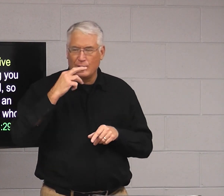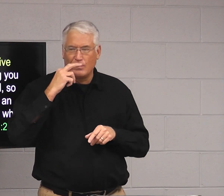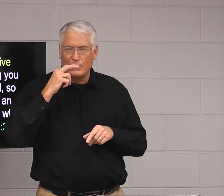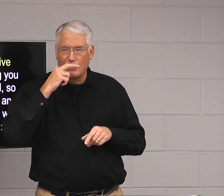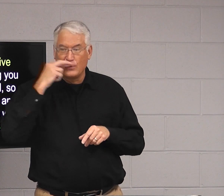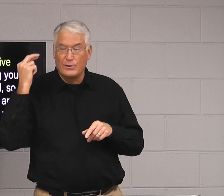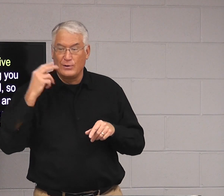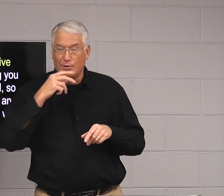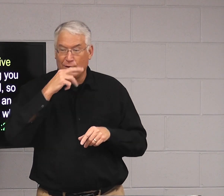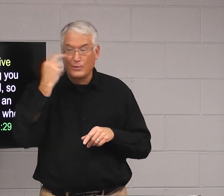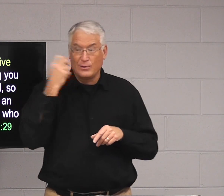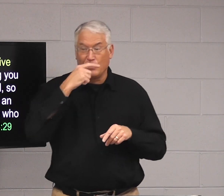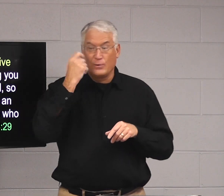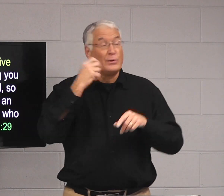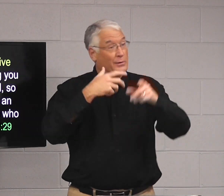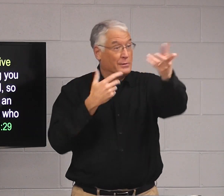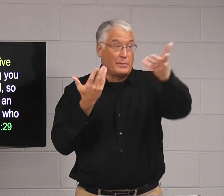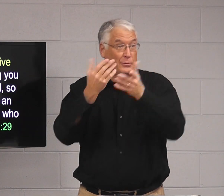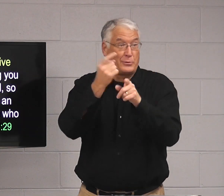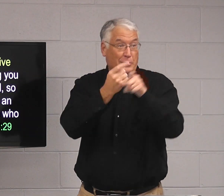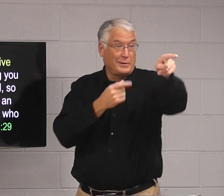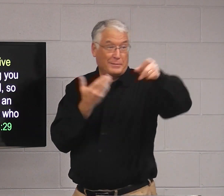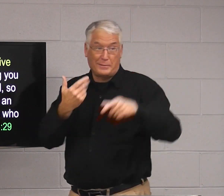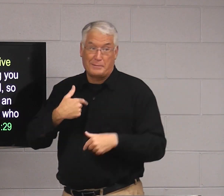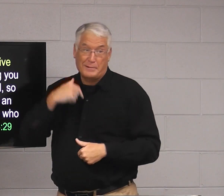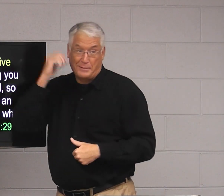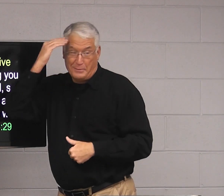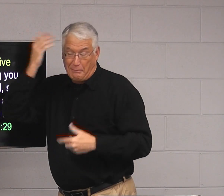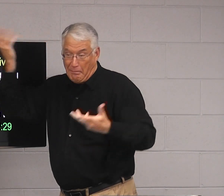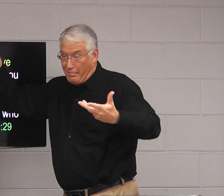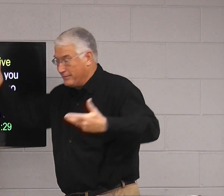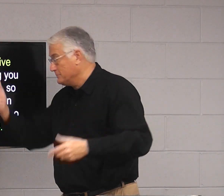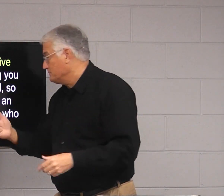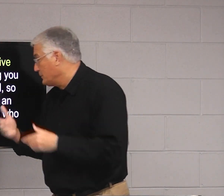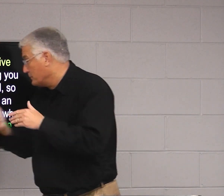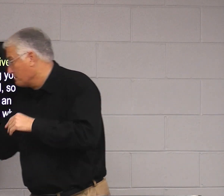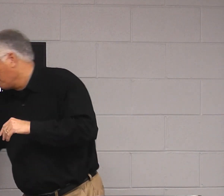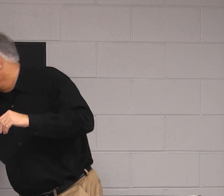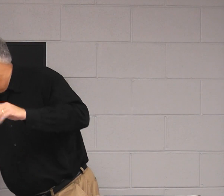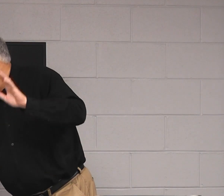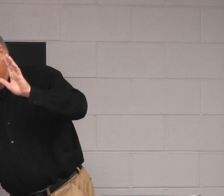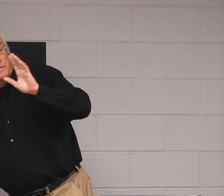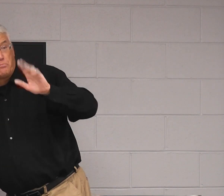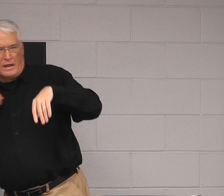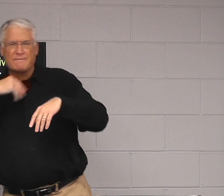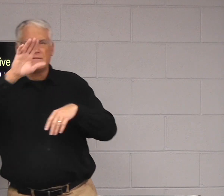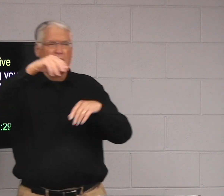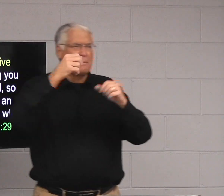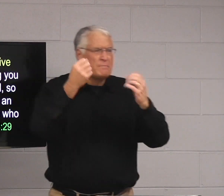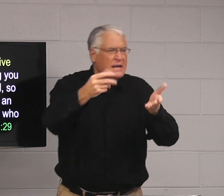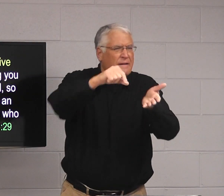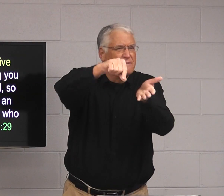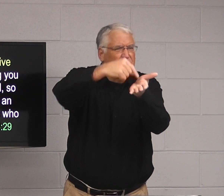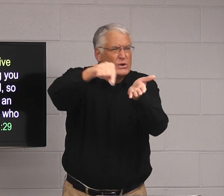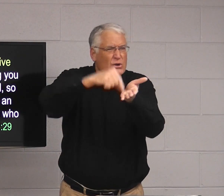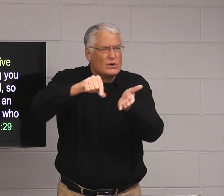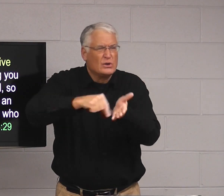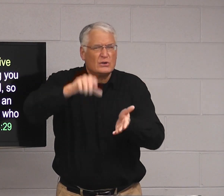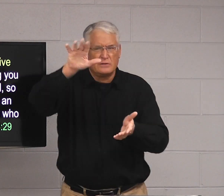Rude. Rude. Rude. Maybe you're right. I don't know. didn't know about that. So there's many